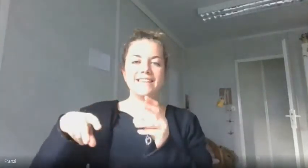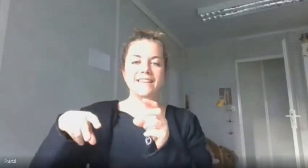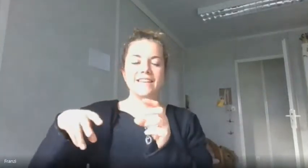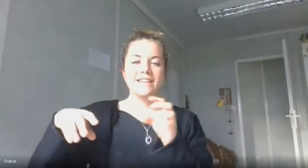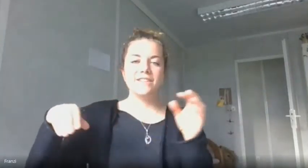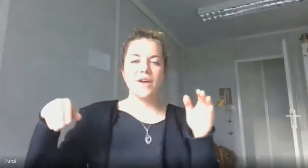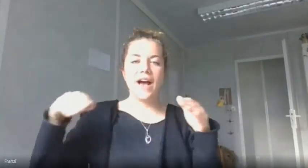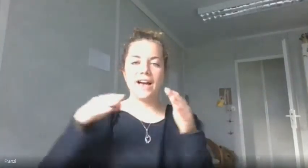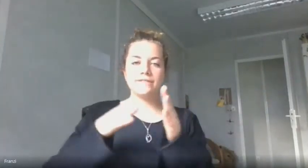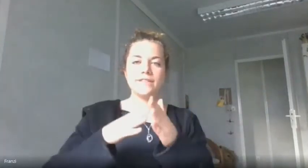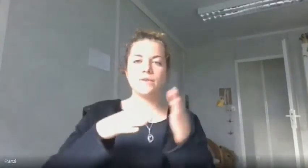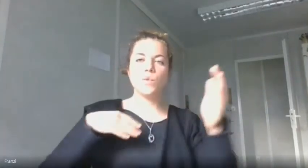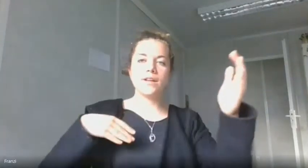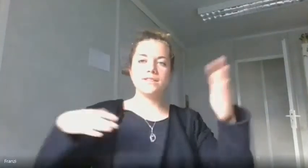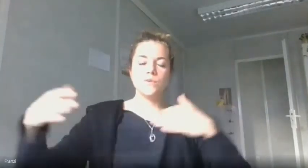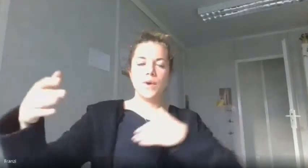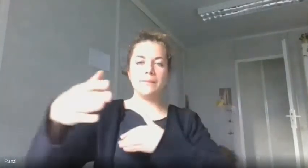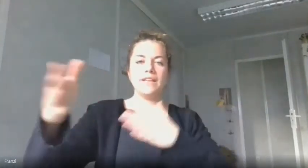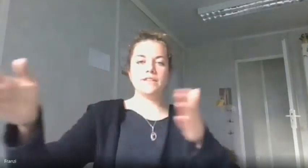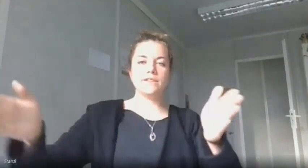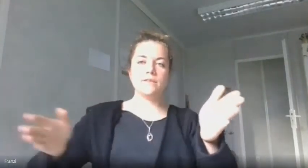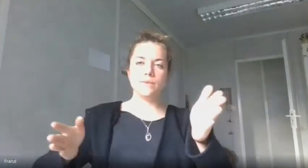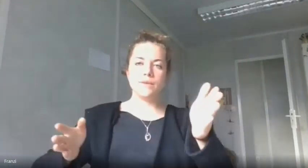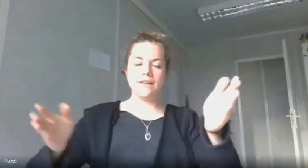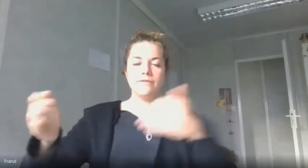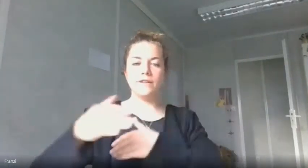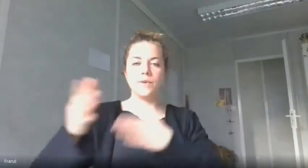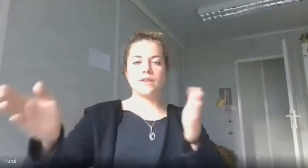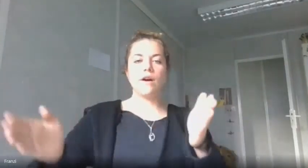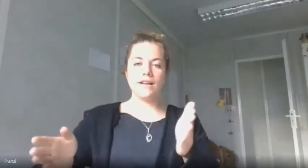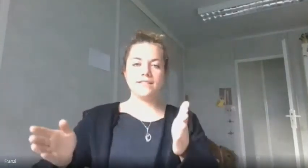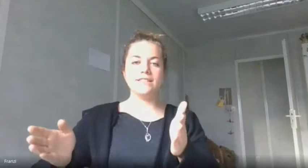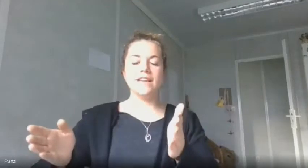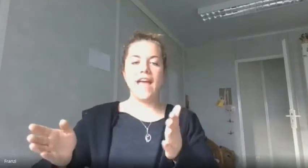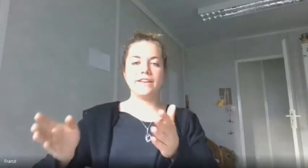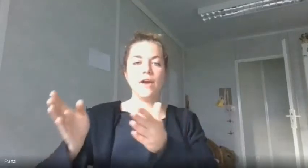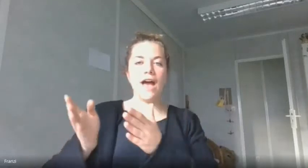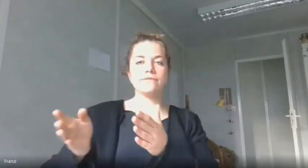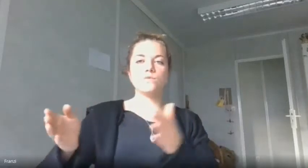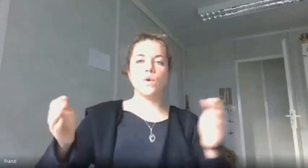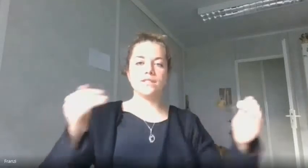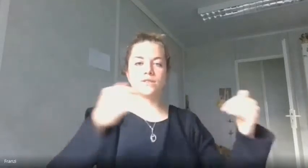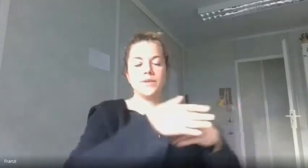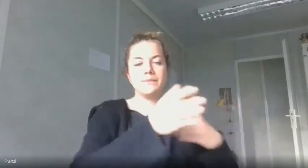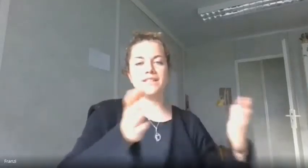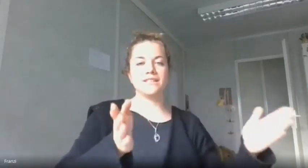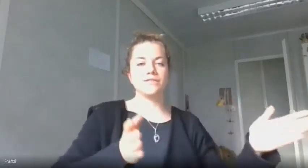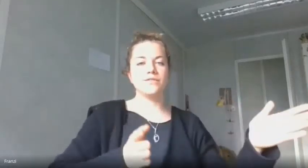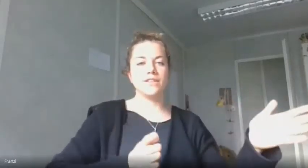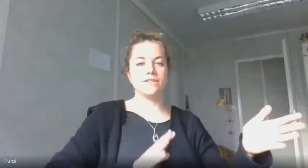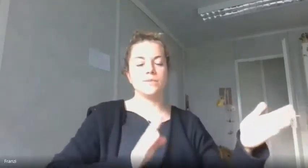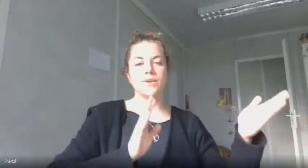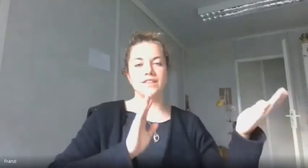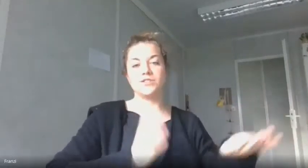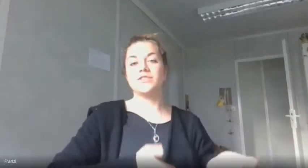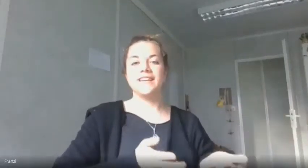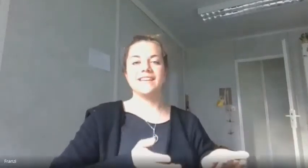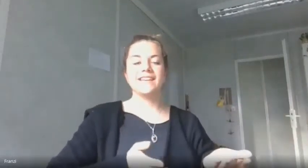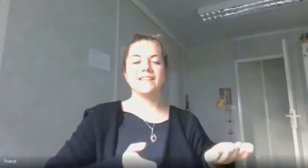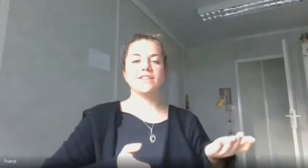you have one square meter like filled with cotton and you have one square meter filled with a tree so